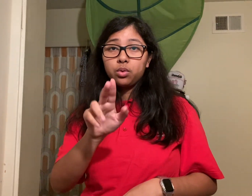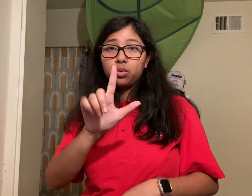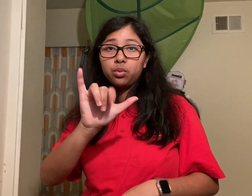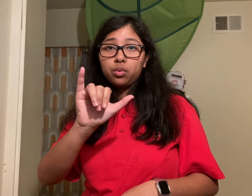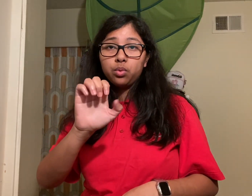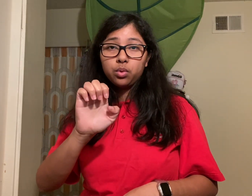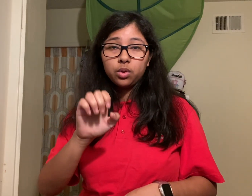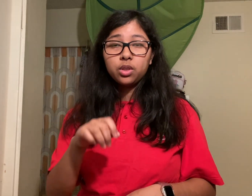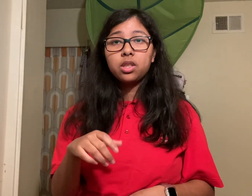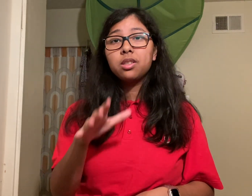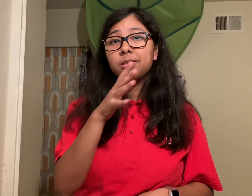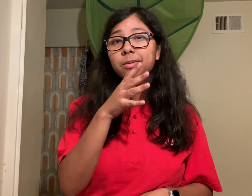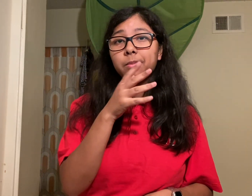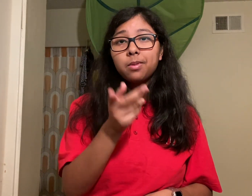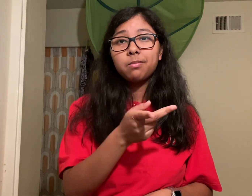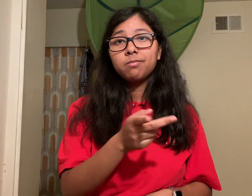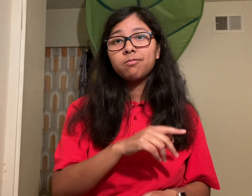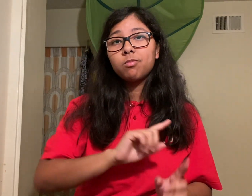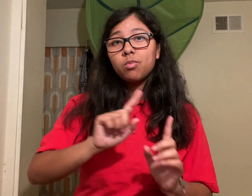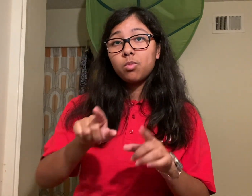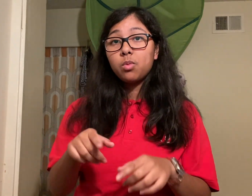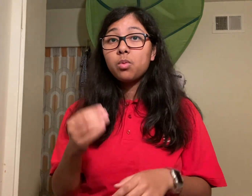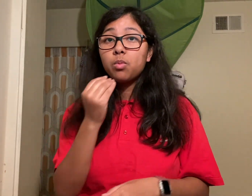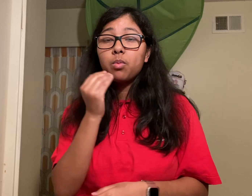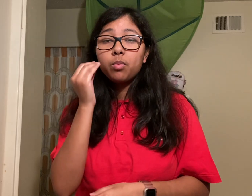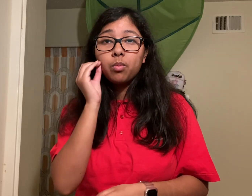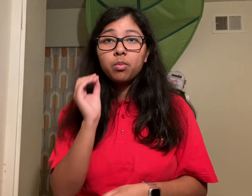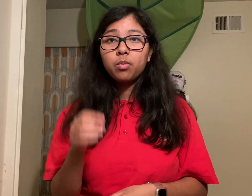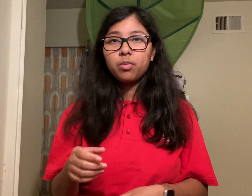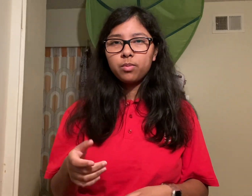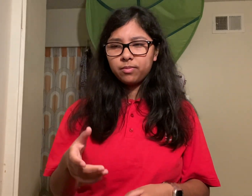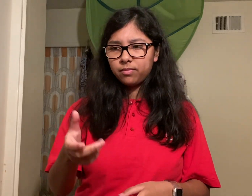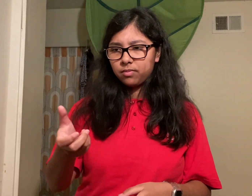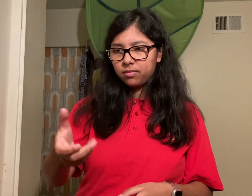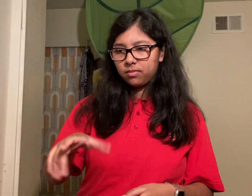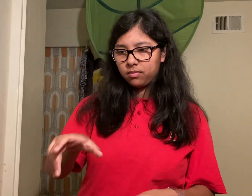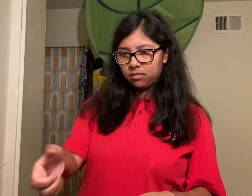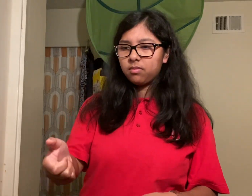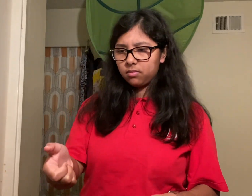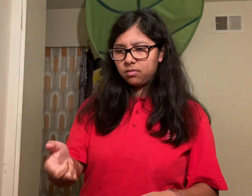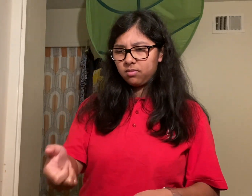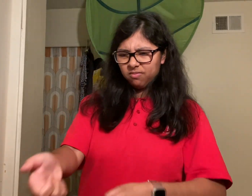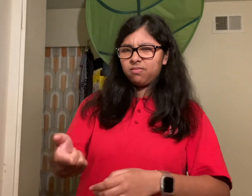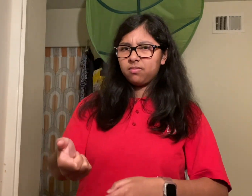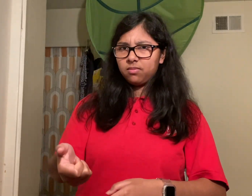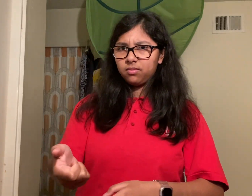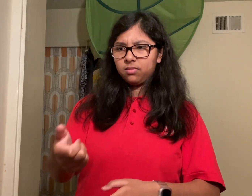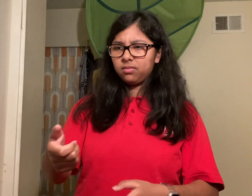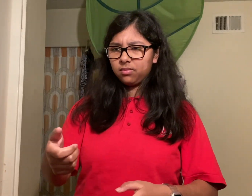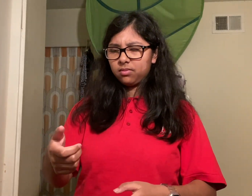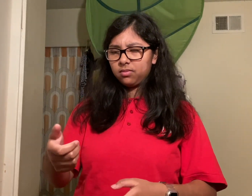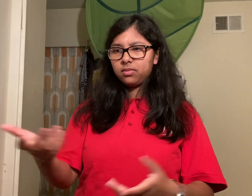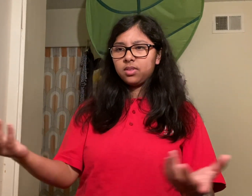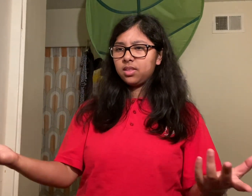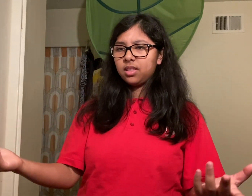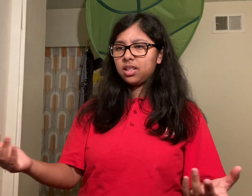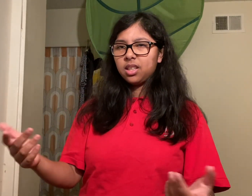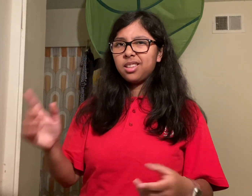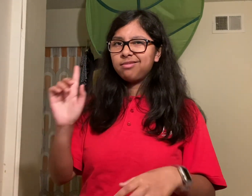she just weighed too much and she refused to move they tried and tried to encourage her to get up by calling her name and talking to her